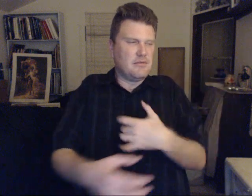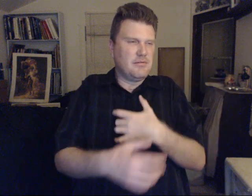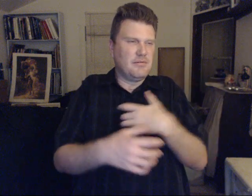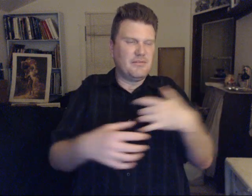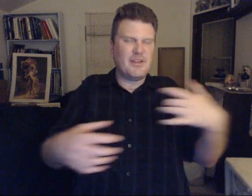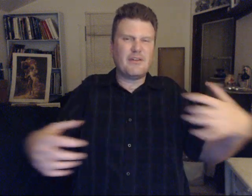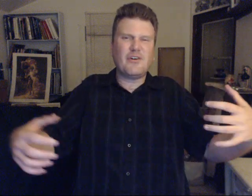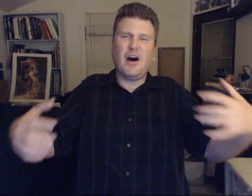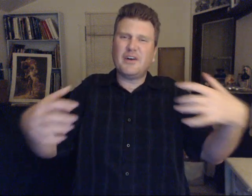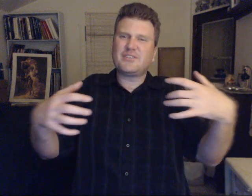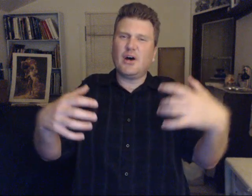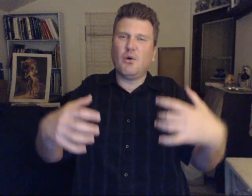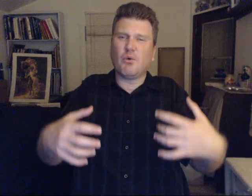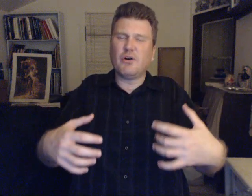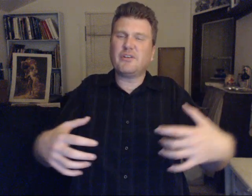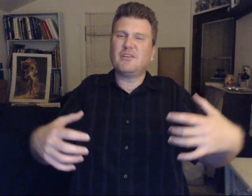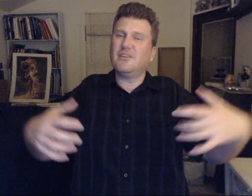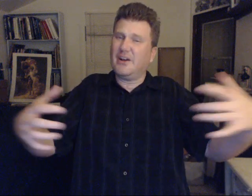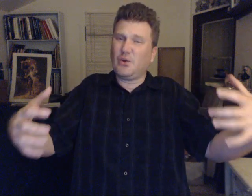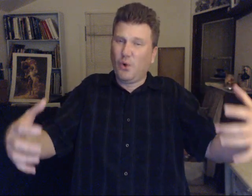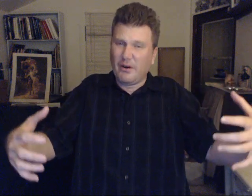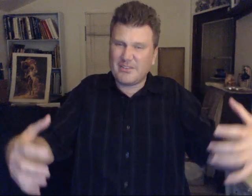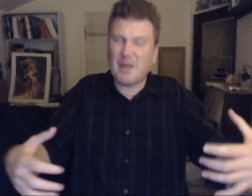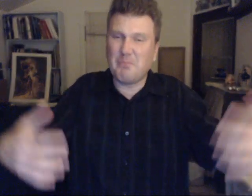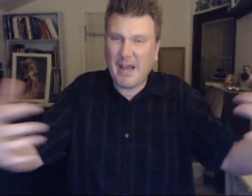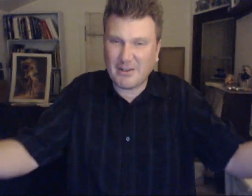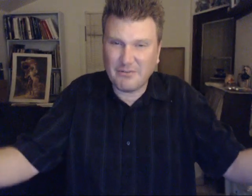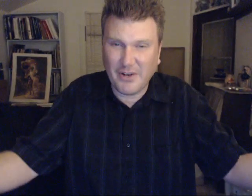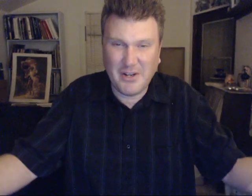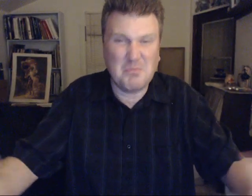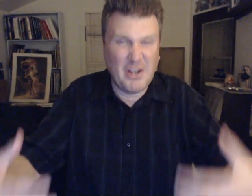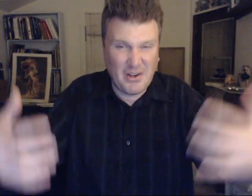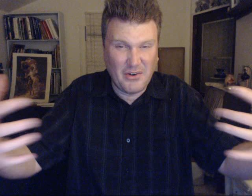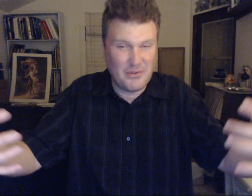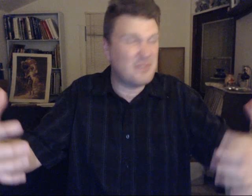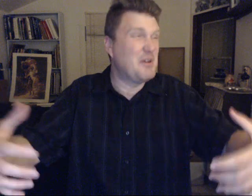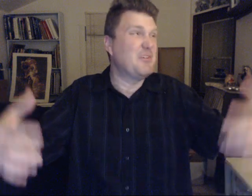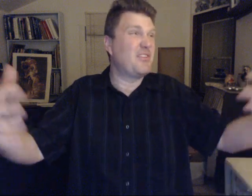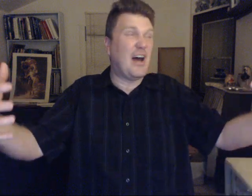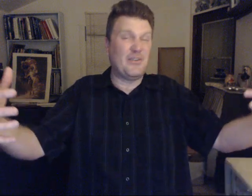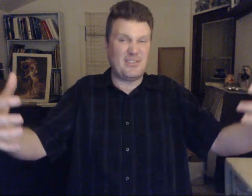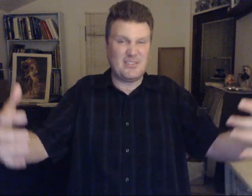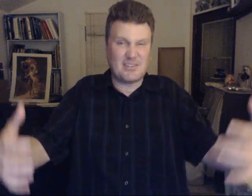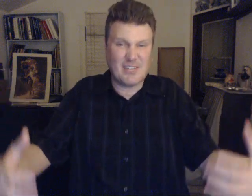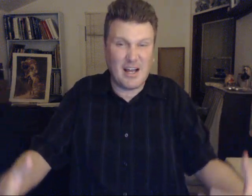Think of a hostile world. Like yours. And magnify it. a hundred. Maybe thousands. Of times.